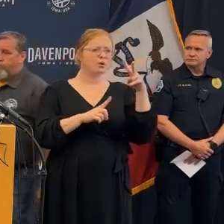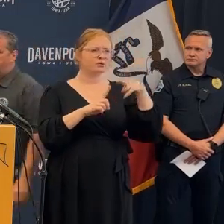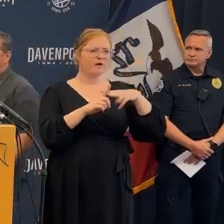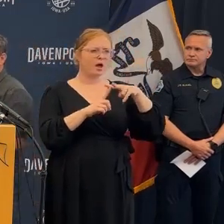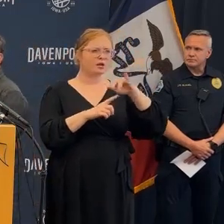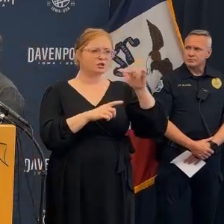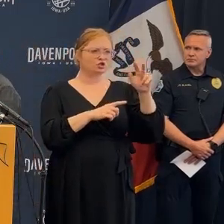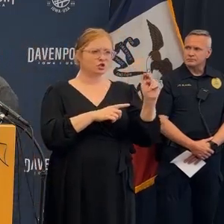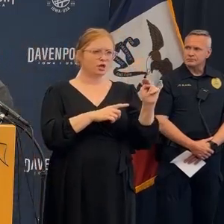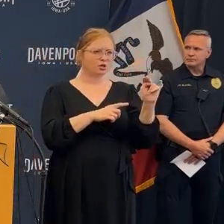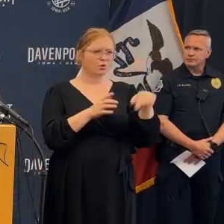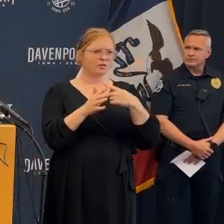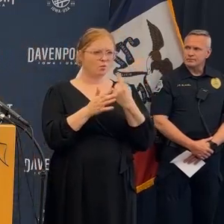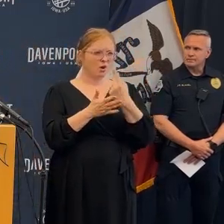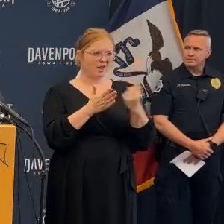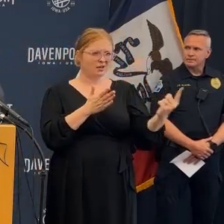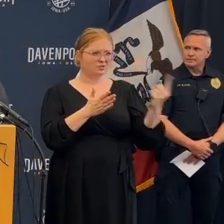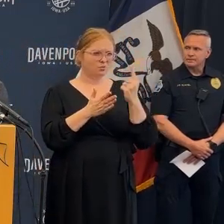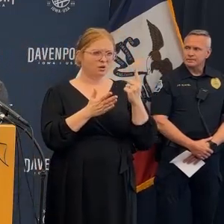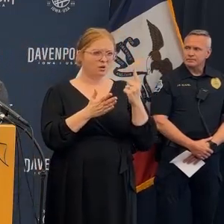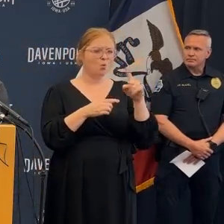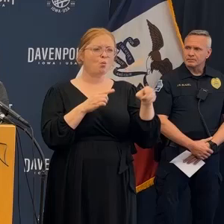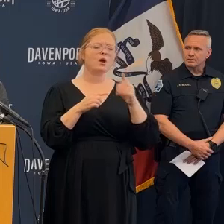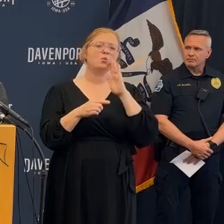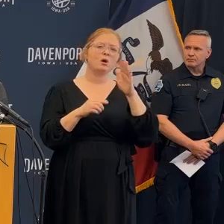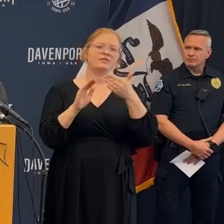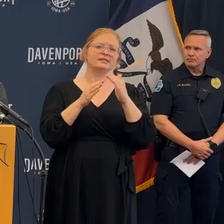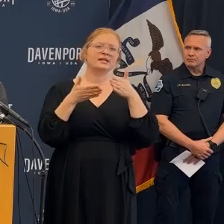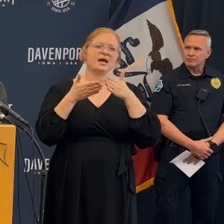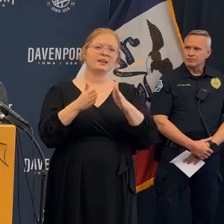back to this way and we'll go back across again sir